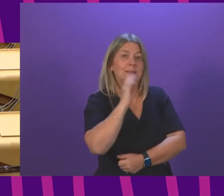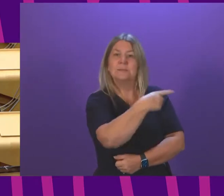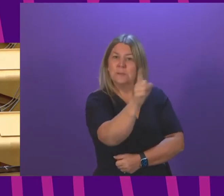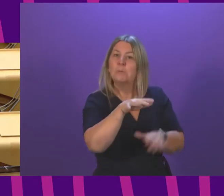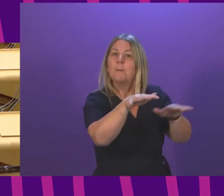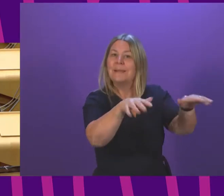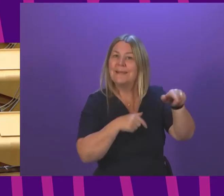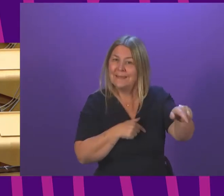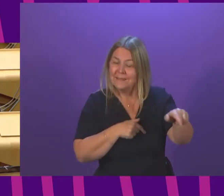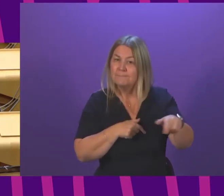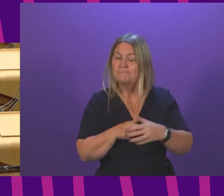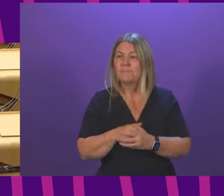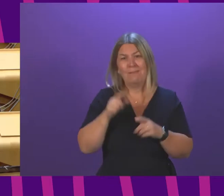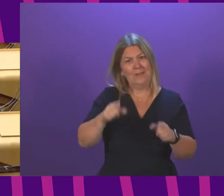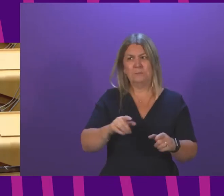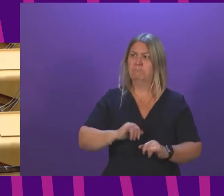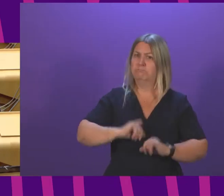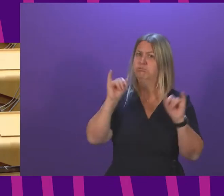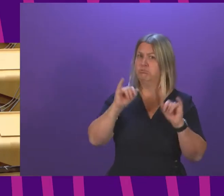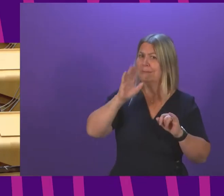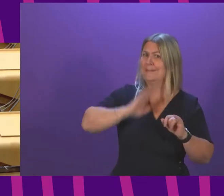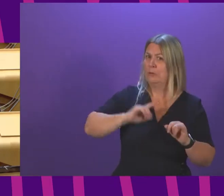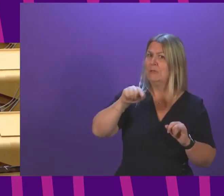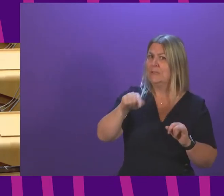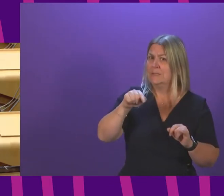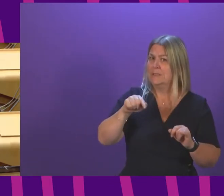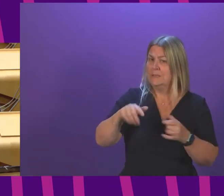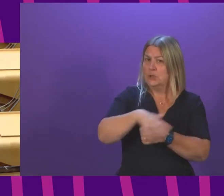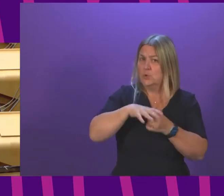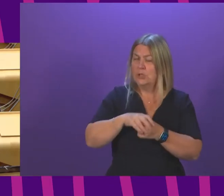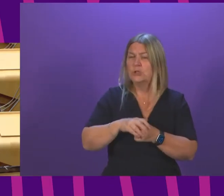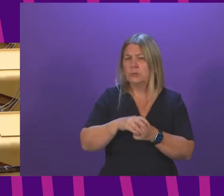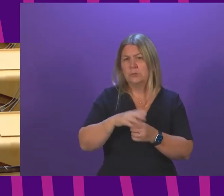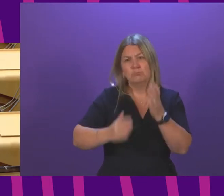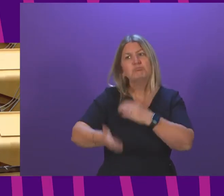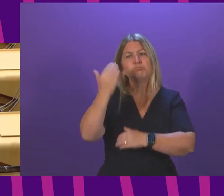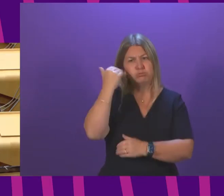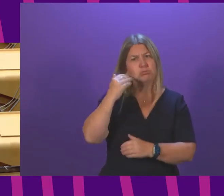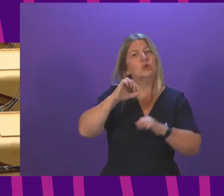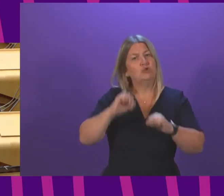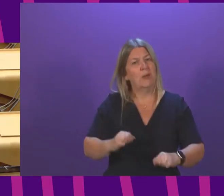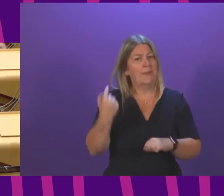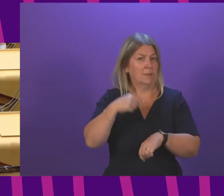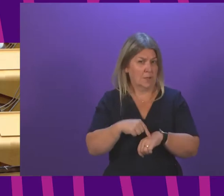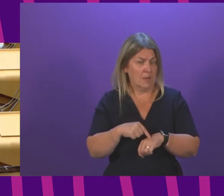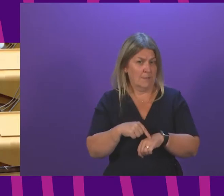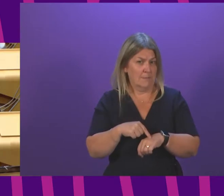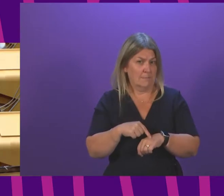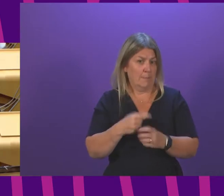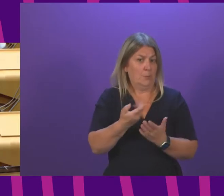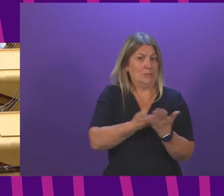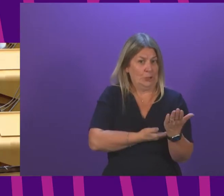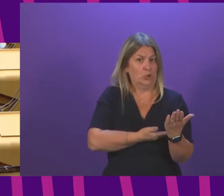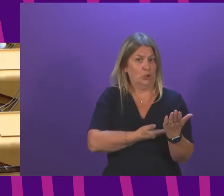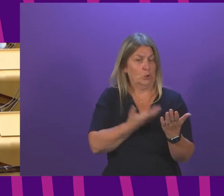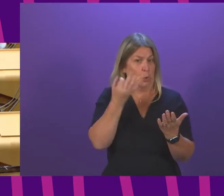this Parliament, the seriousness with which it was taken by Michael McMahon, when he was chair of the Petitions Committee, his tenacity in challenging